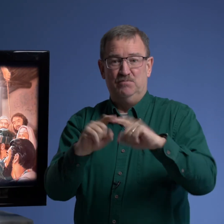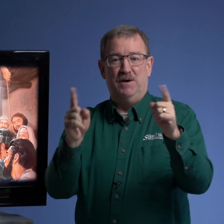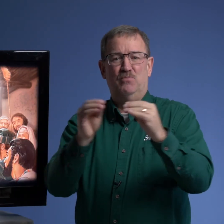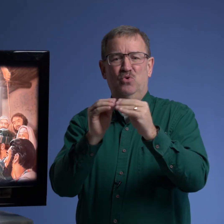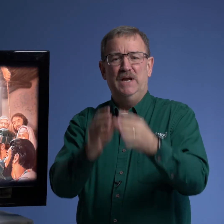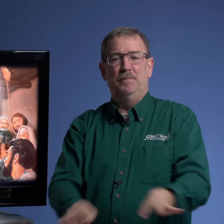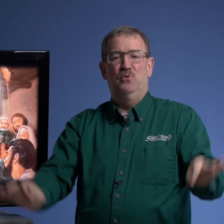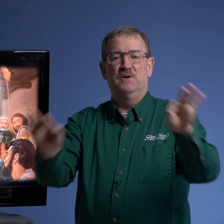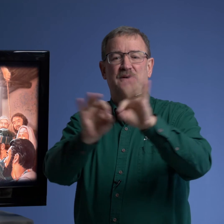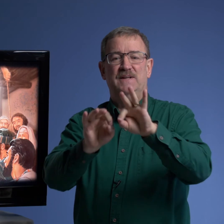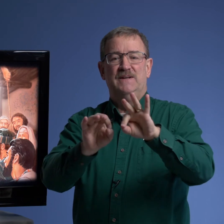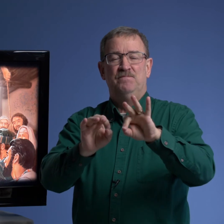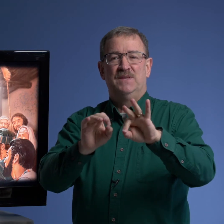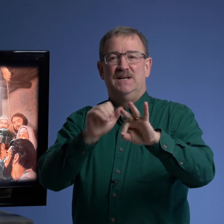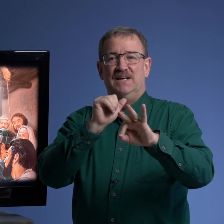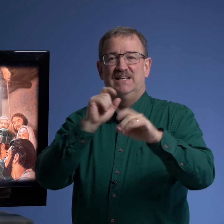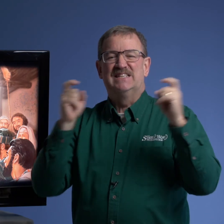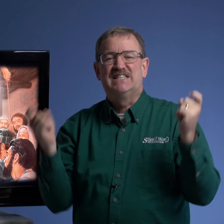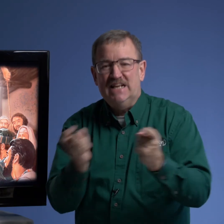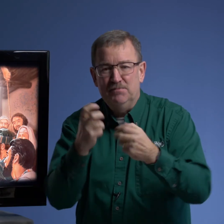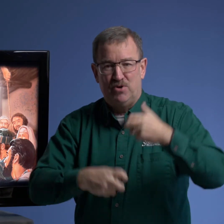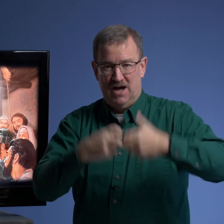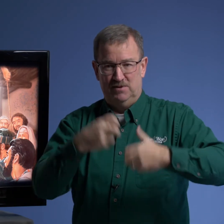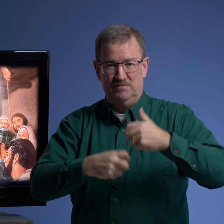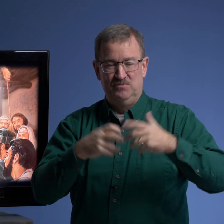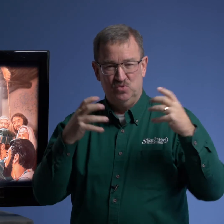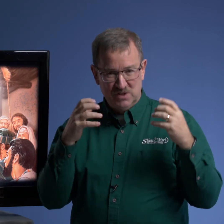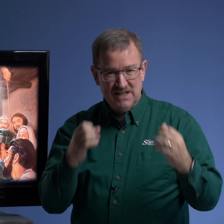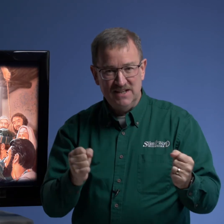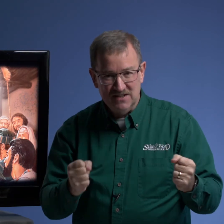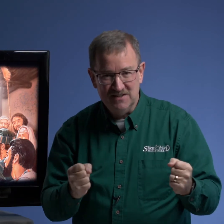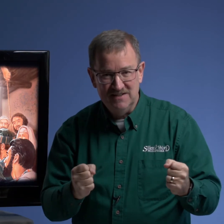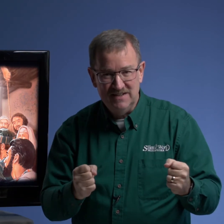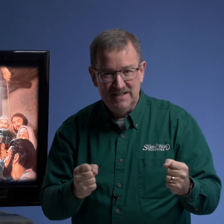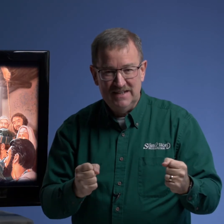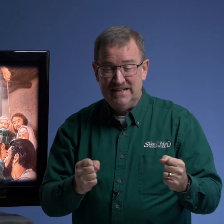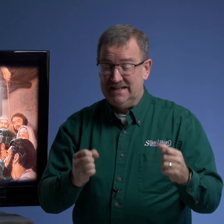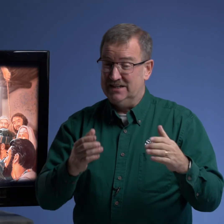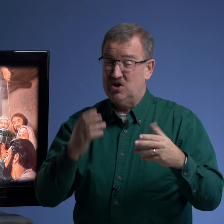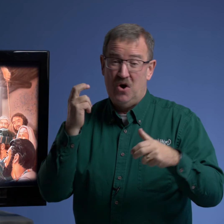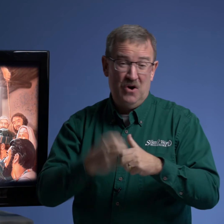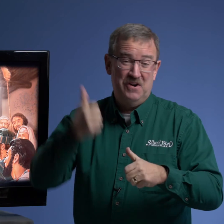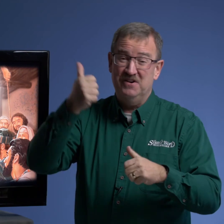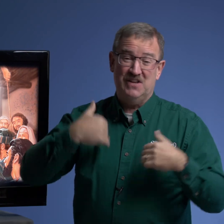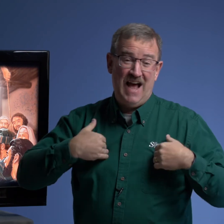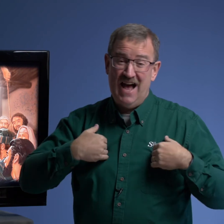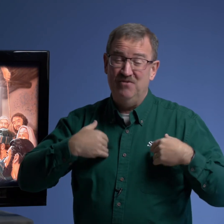but more important his sin problem was healed it's harder to have